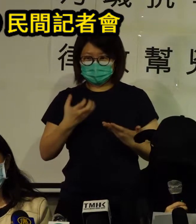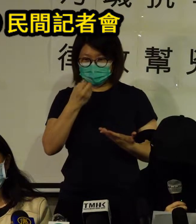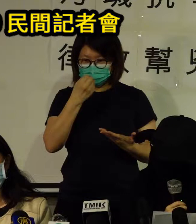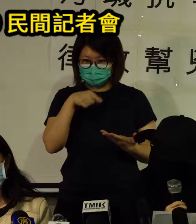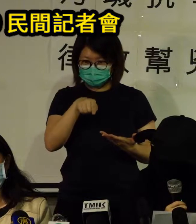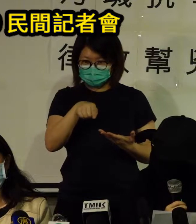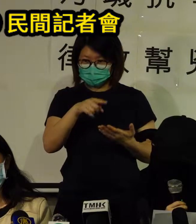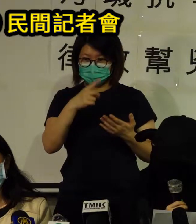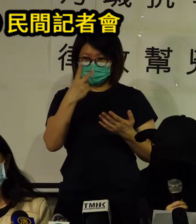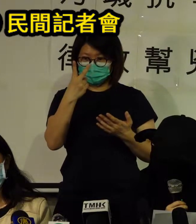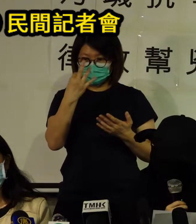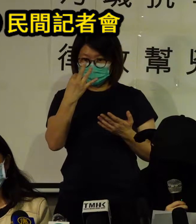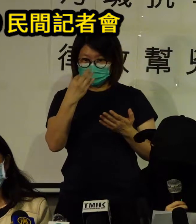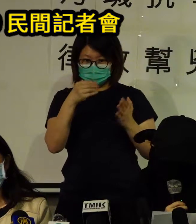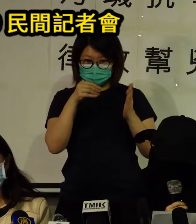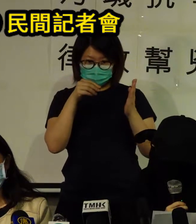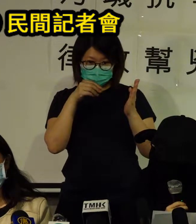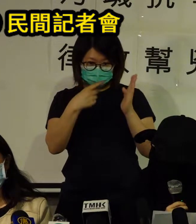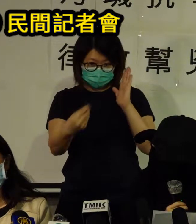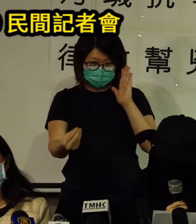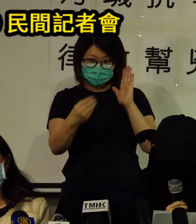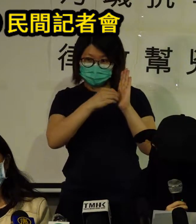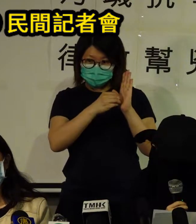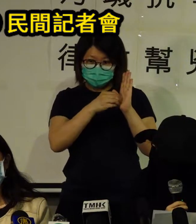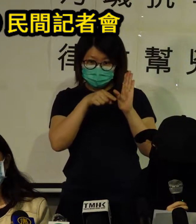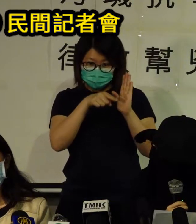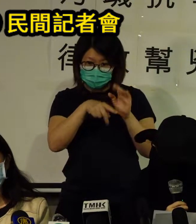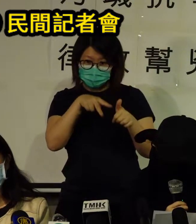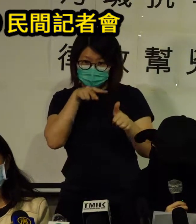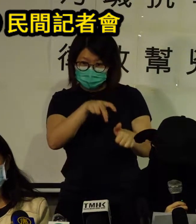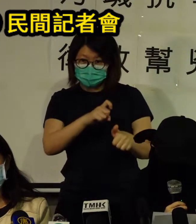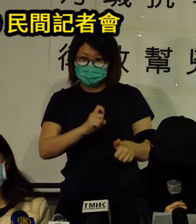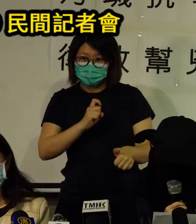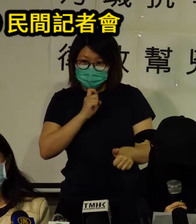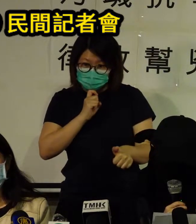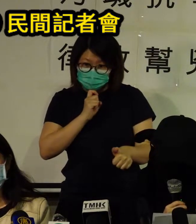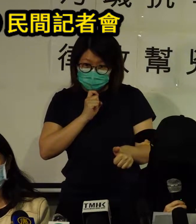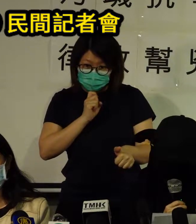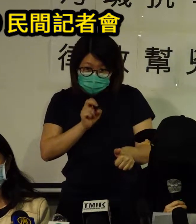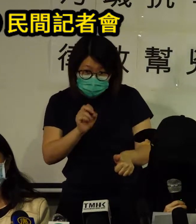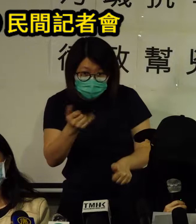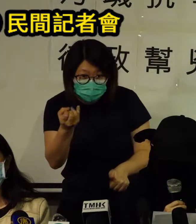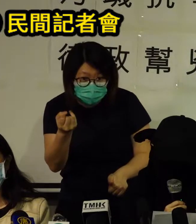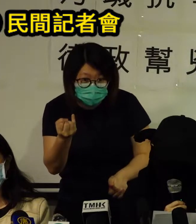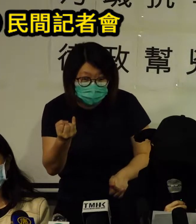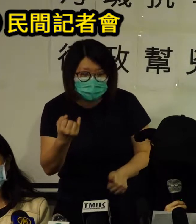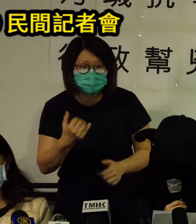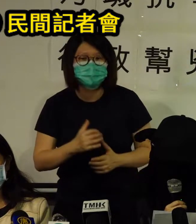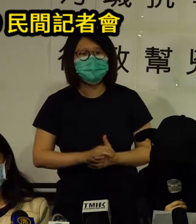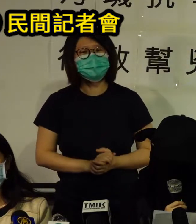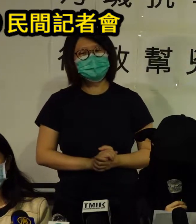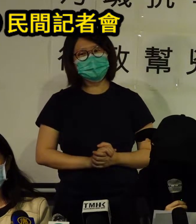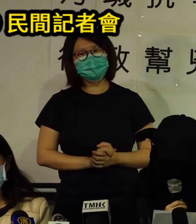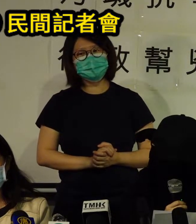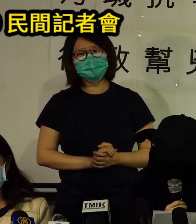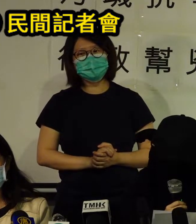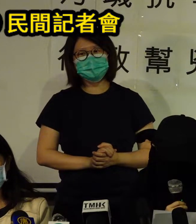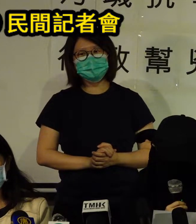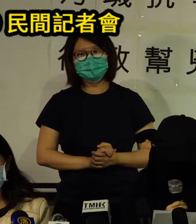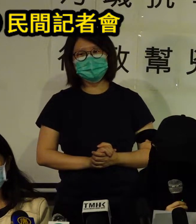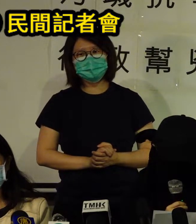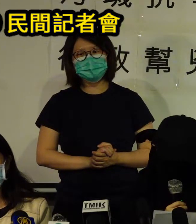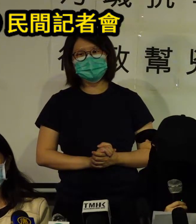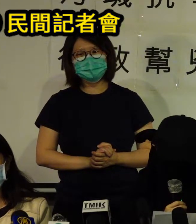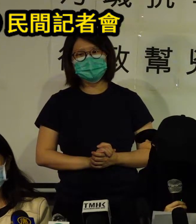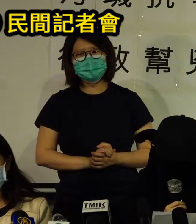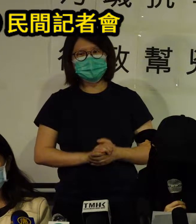by manipulating legal terms and resurrecting dead laws the use of the public order ordinance against Joshua